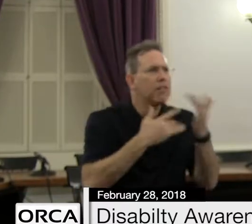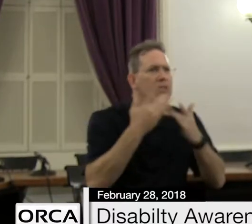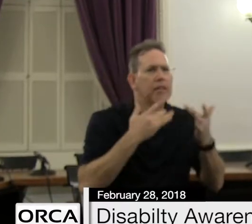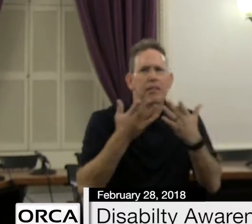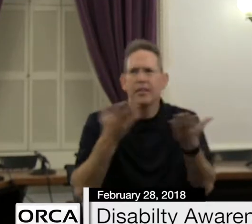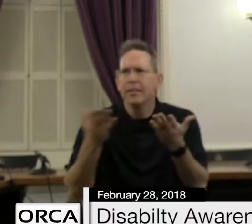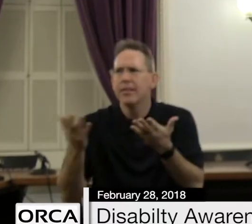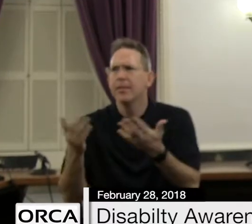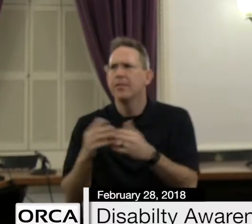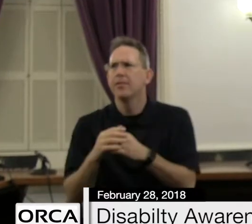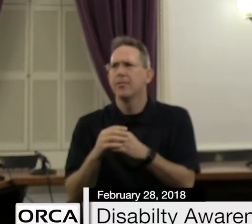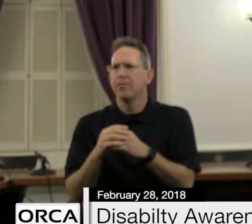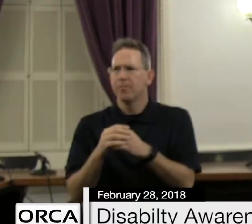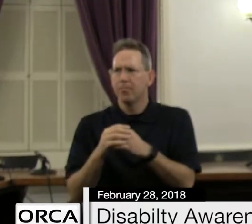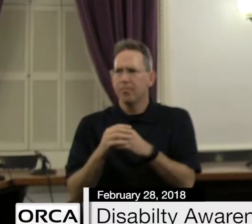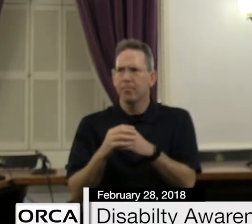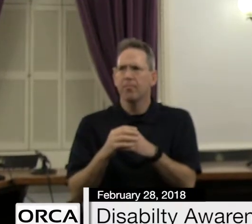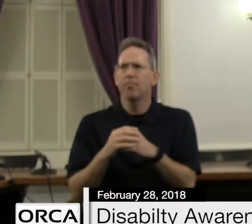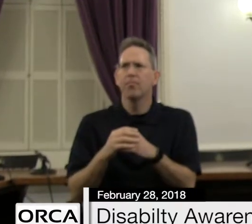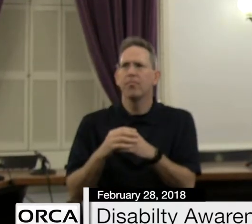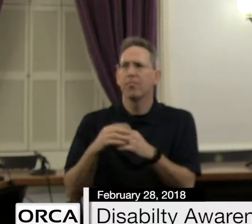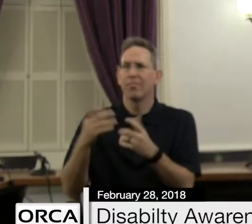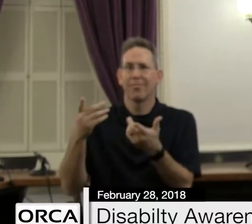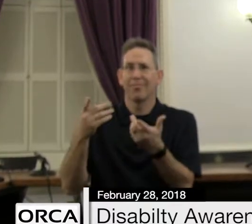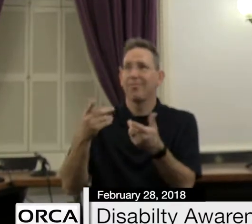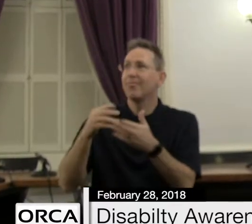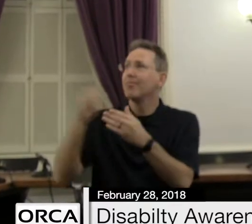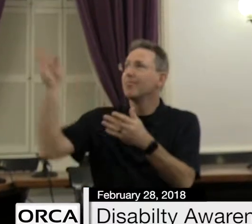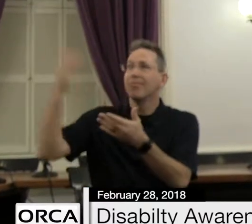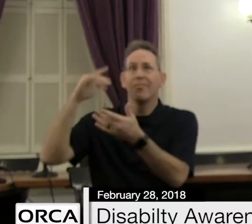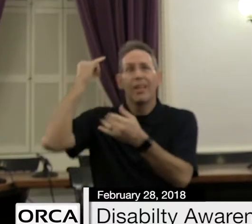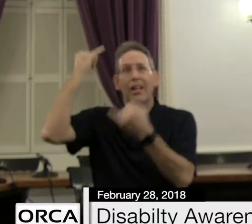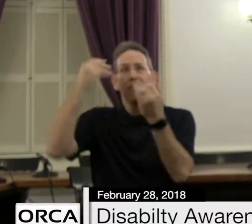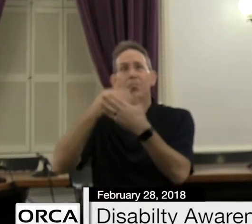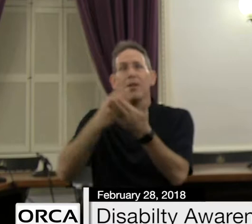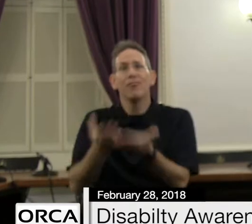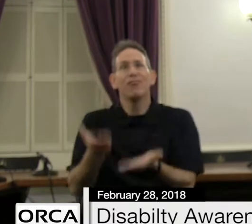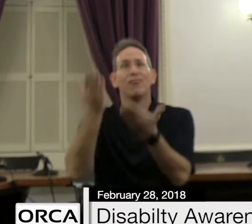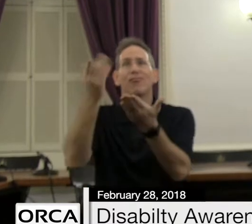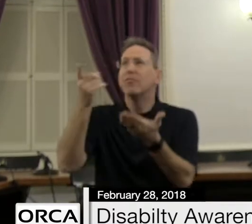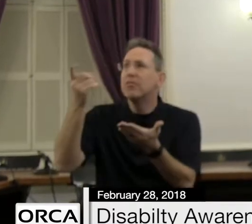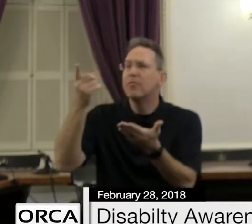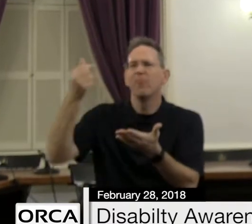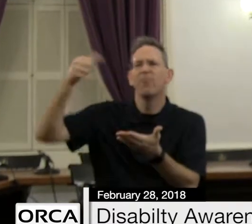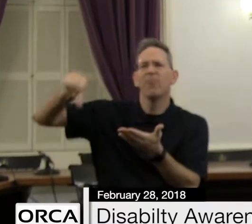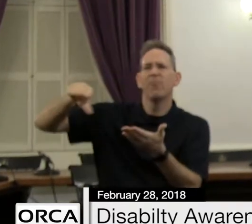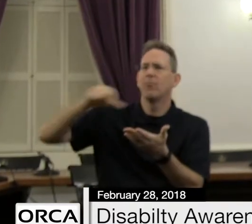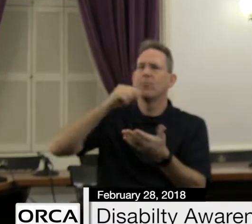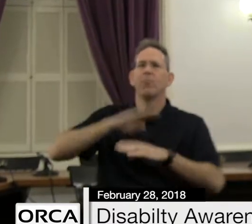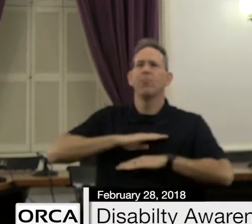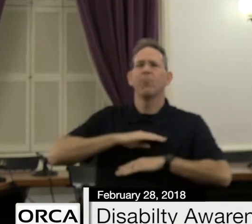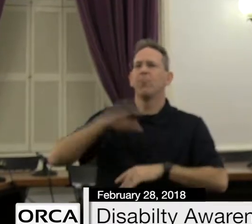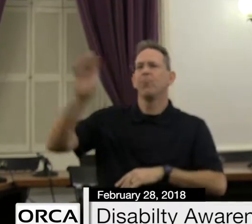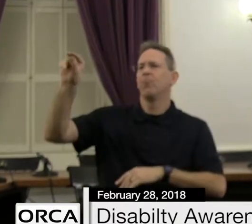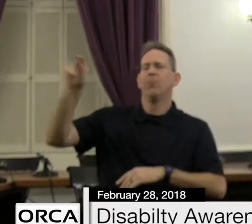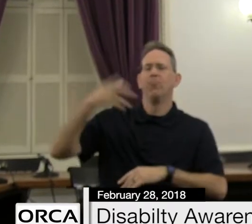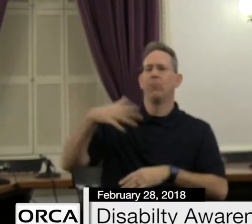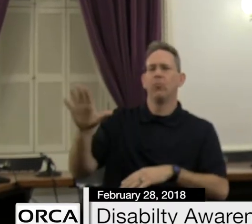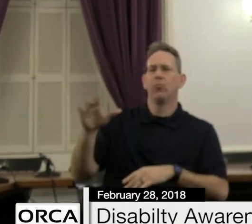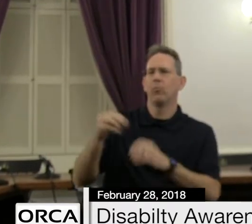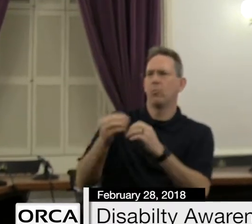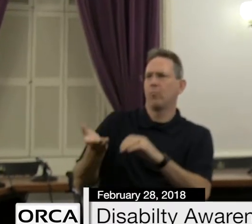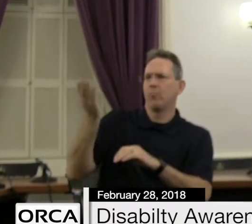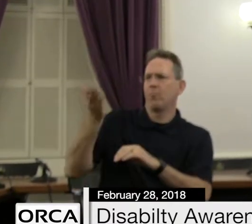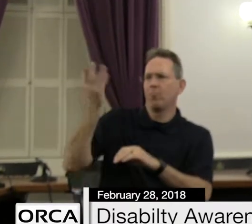this budget meets the needs of those who are most vulnerable. And it's important that